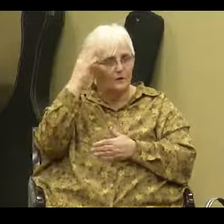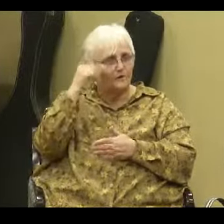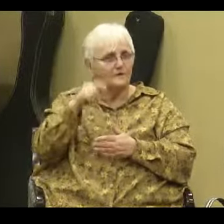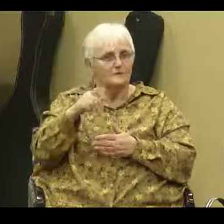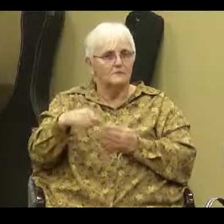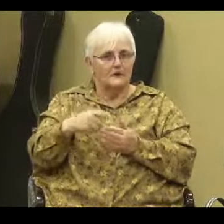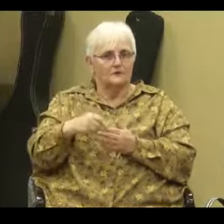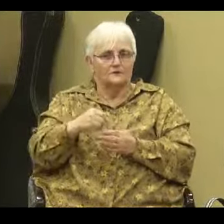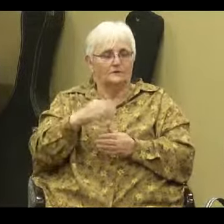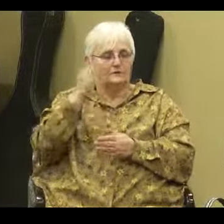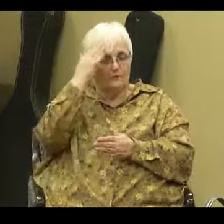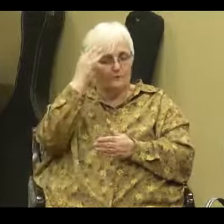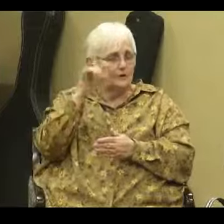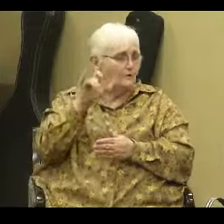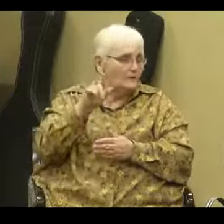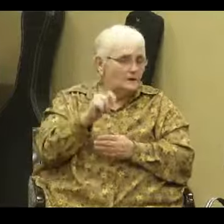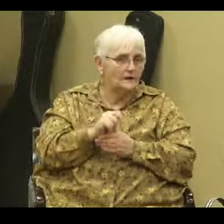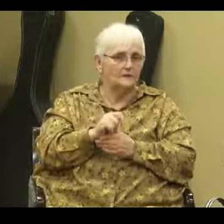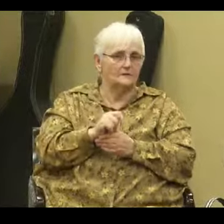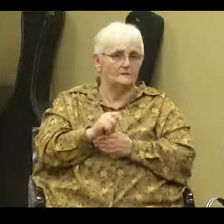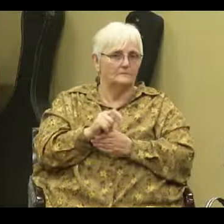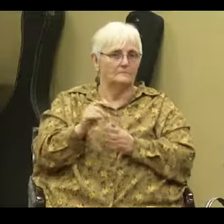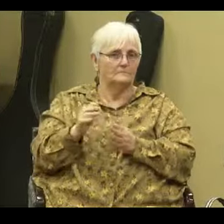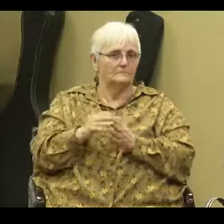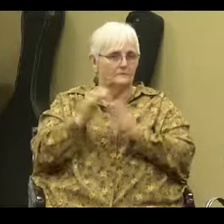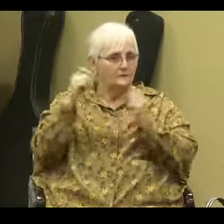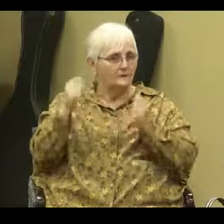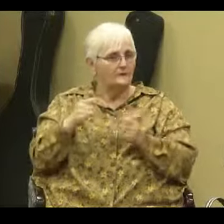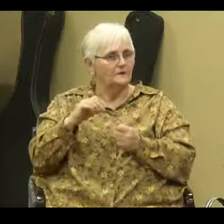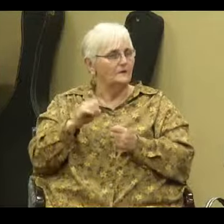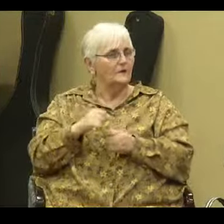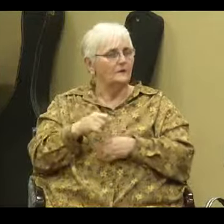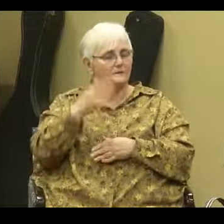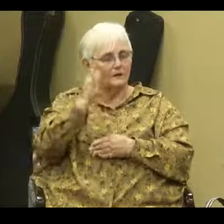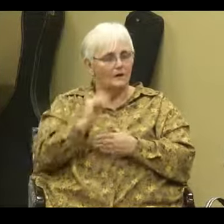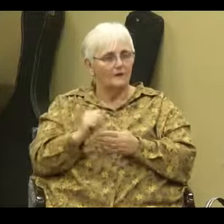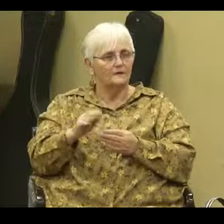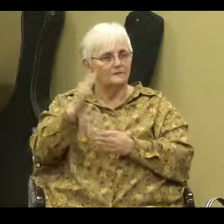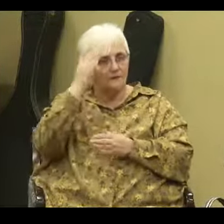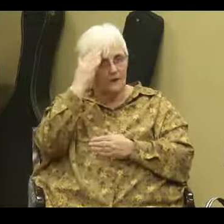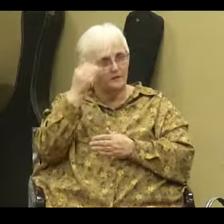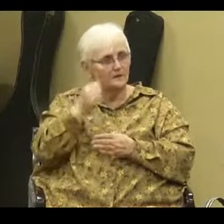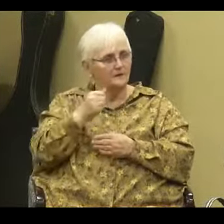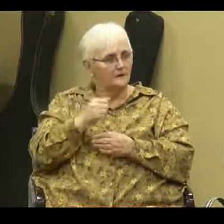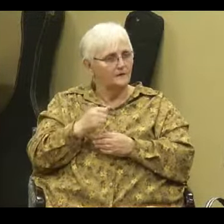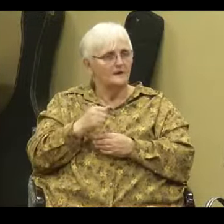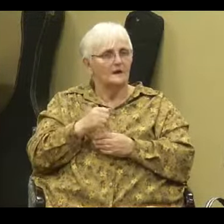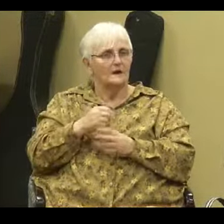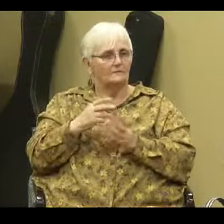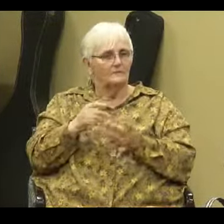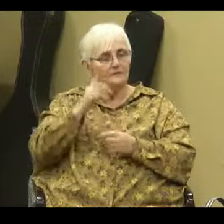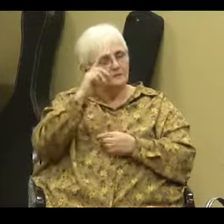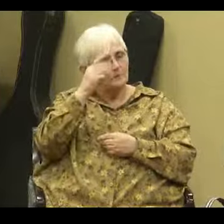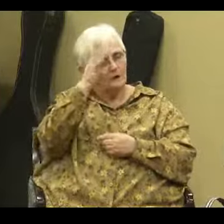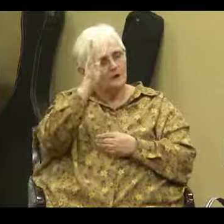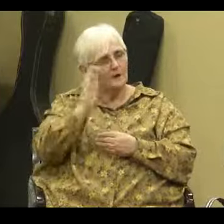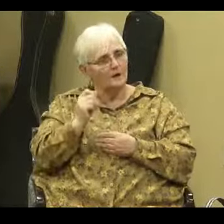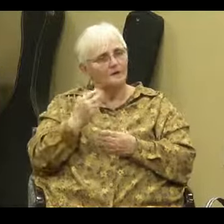that you don't know yet. Hallelujah. And so, He's a God of knowledge. He's a knowledgeable God. And, the good news is,